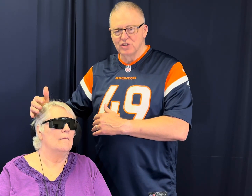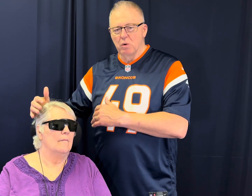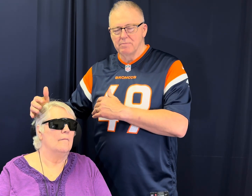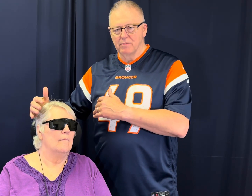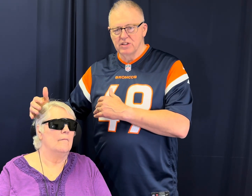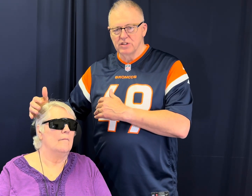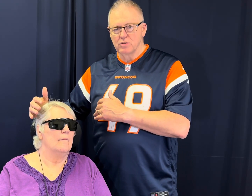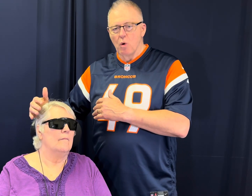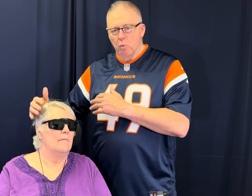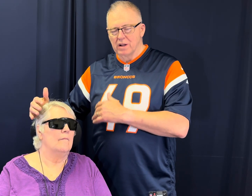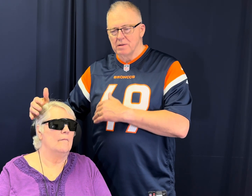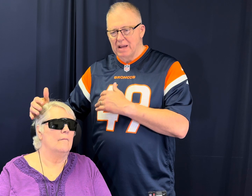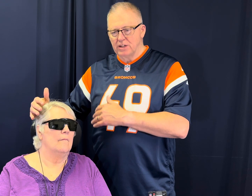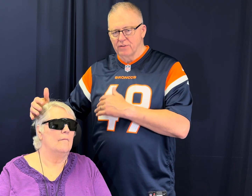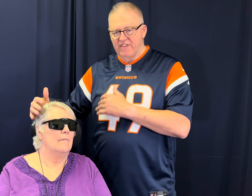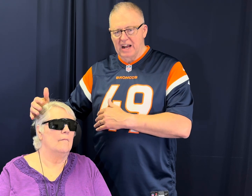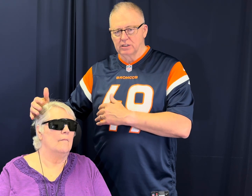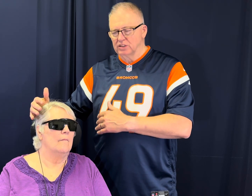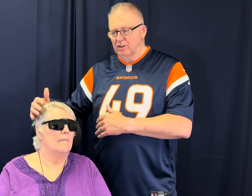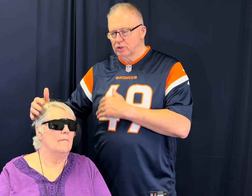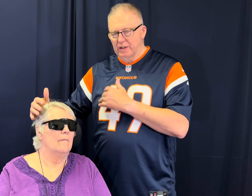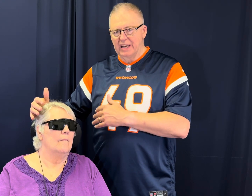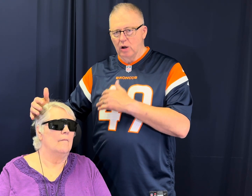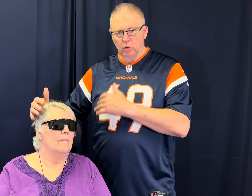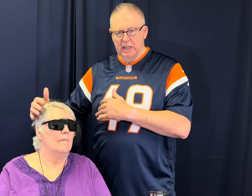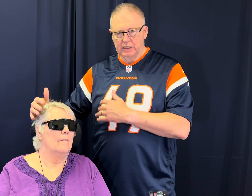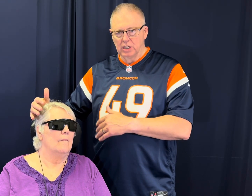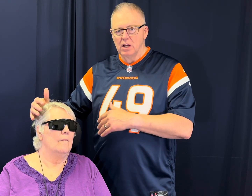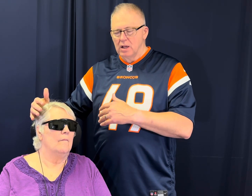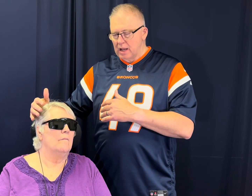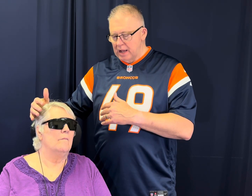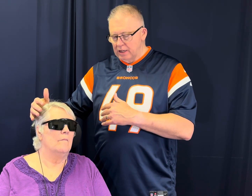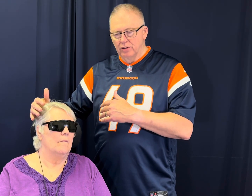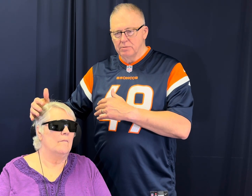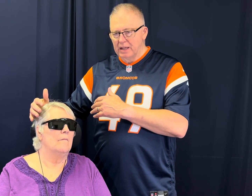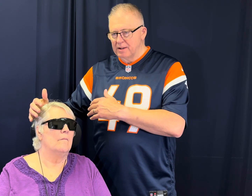is one of the major factors of creating old age. And you could be